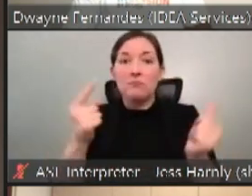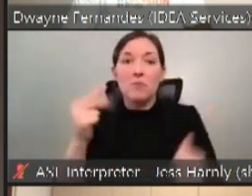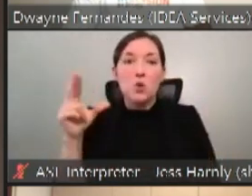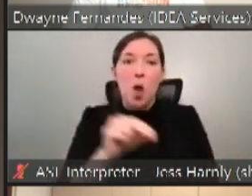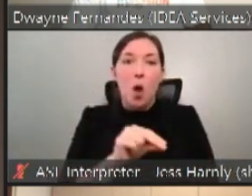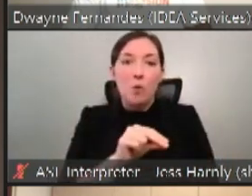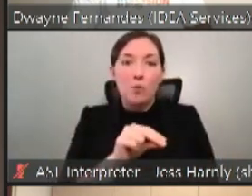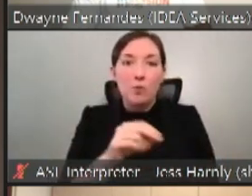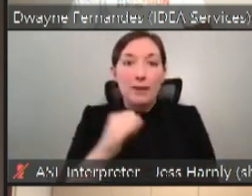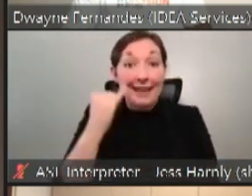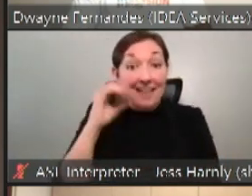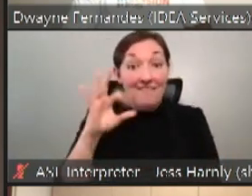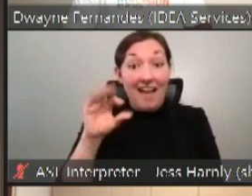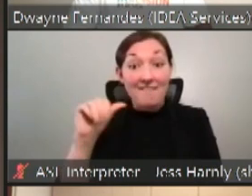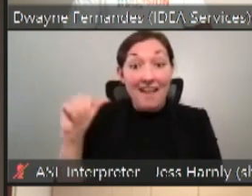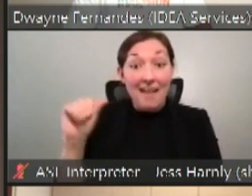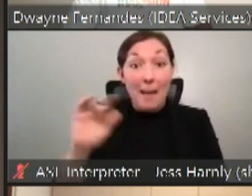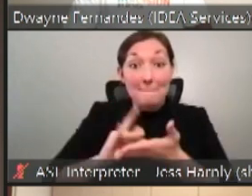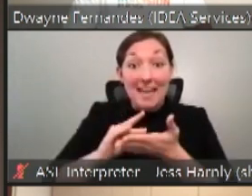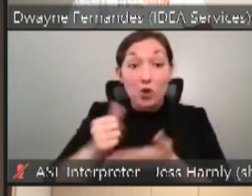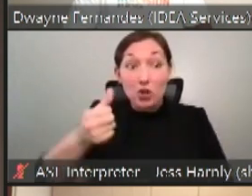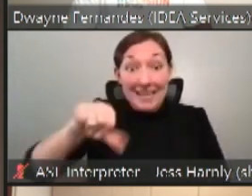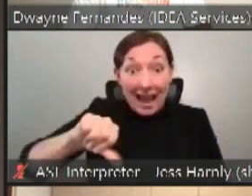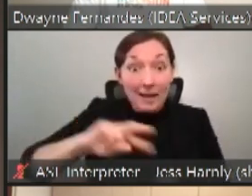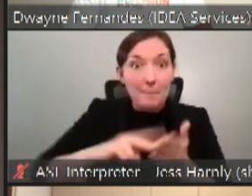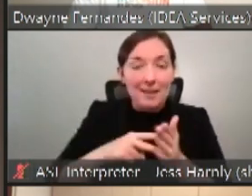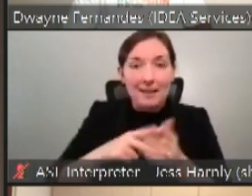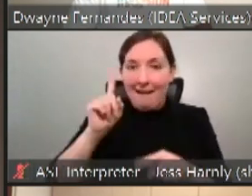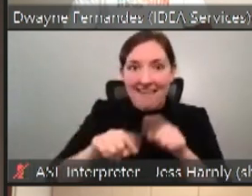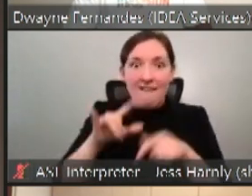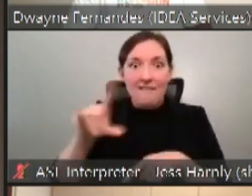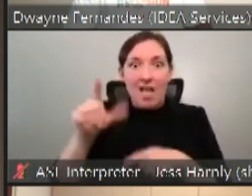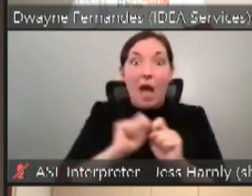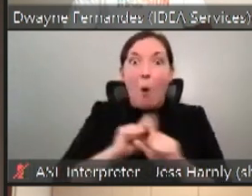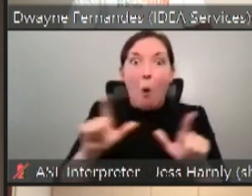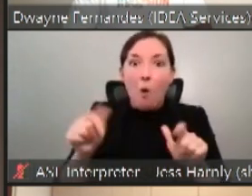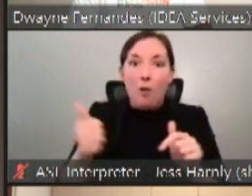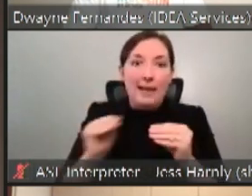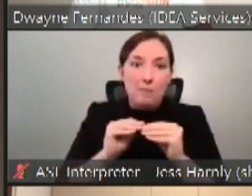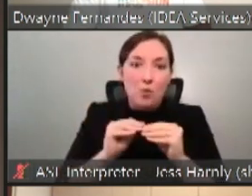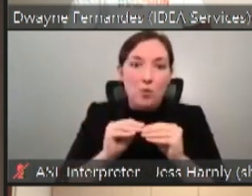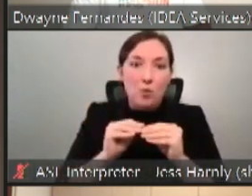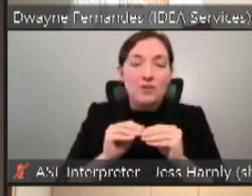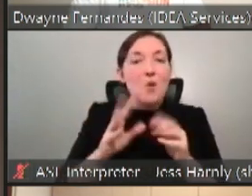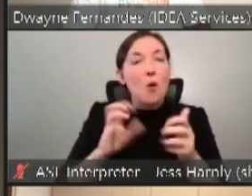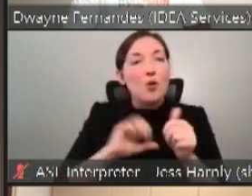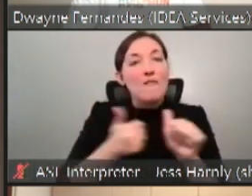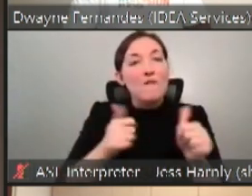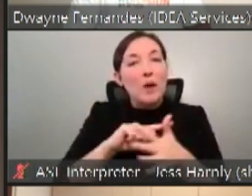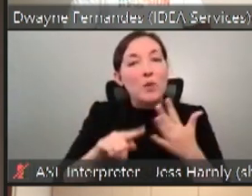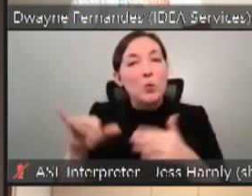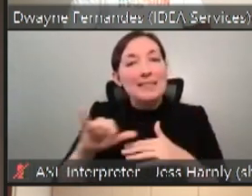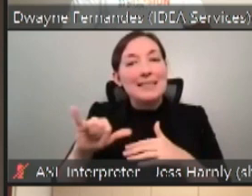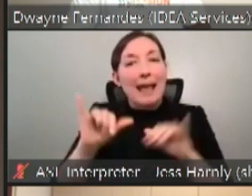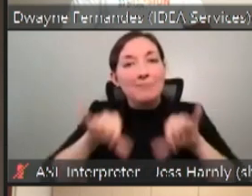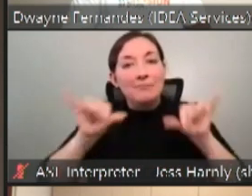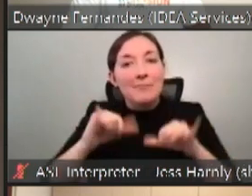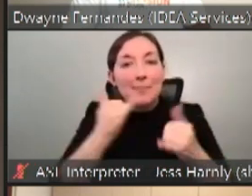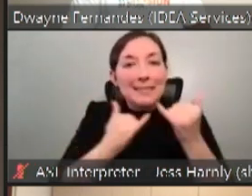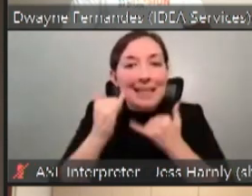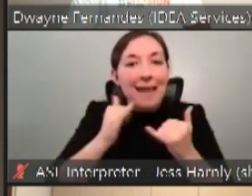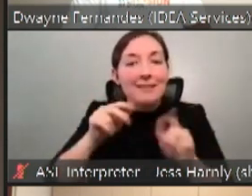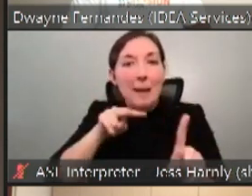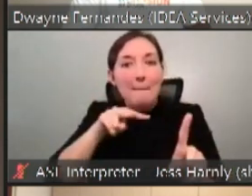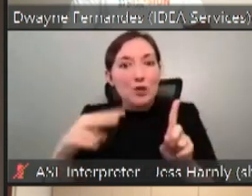denied, you can't fly anymore. So we want to avoid these same mistakes and perceptions as we move